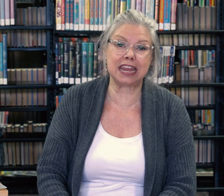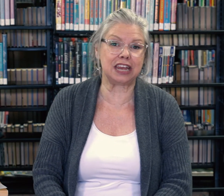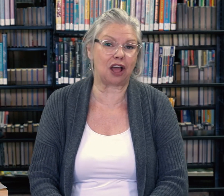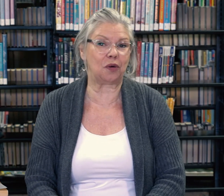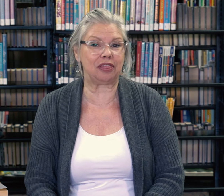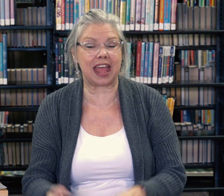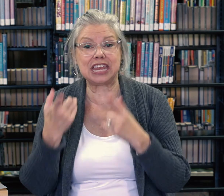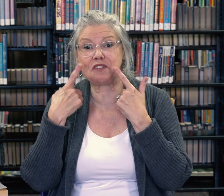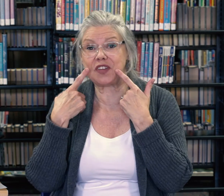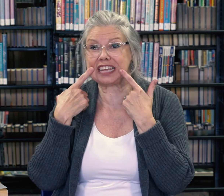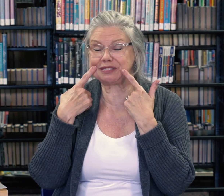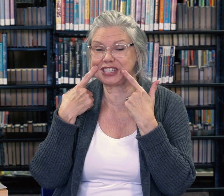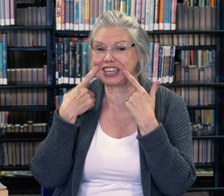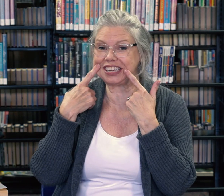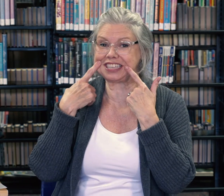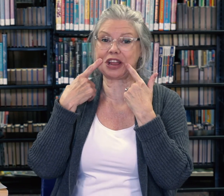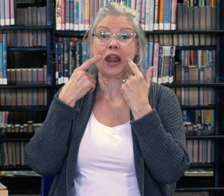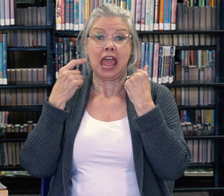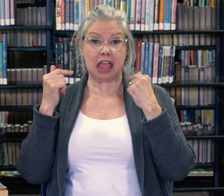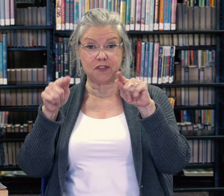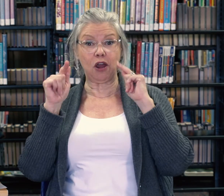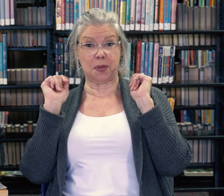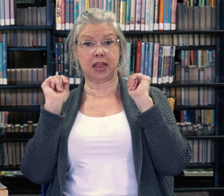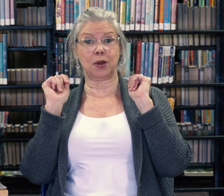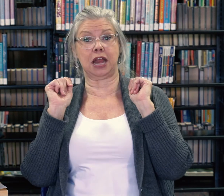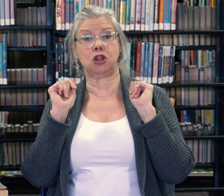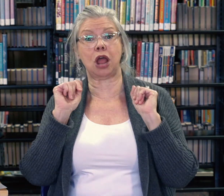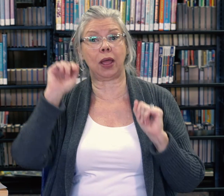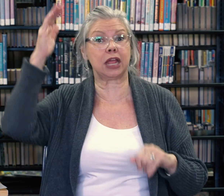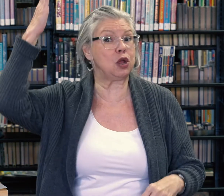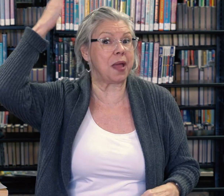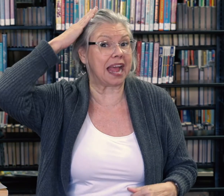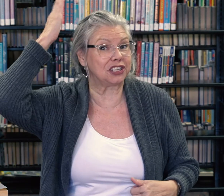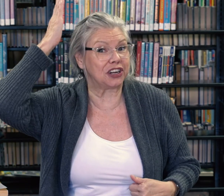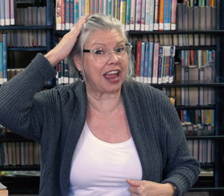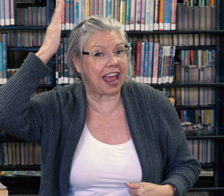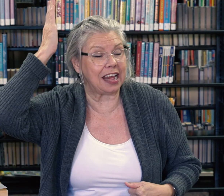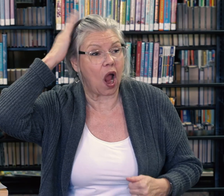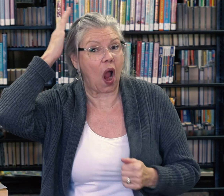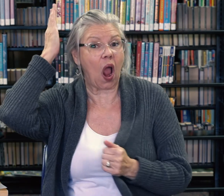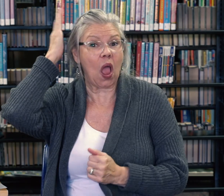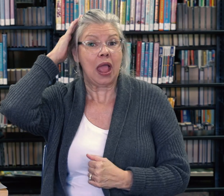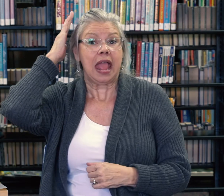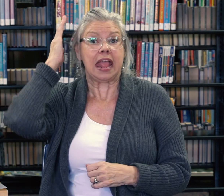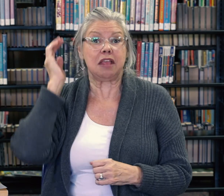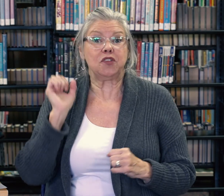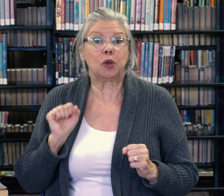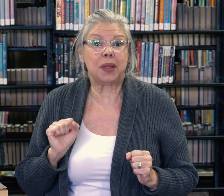you know it then your face will surely show it if you're a penguin and you know it, can you pat your head? If you're a